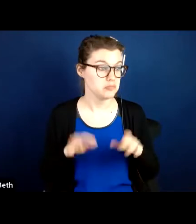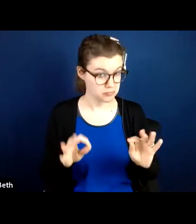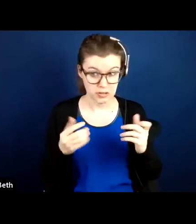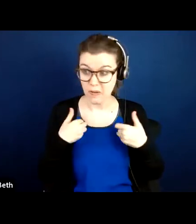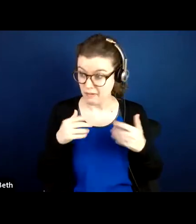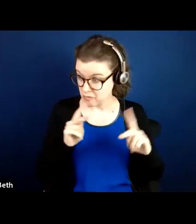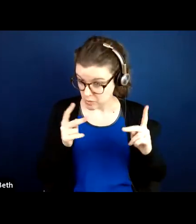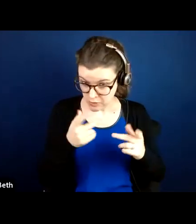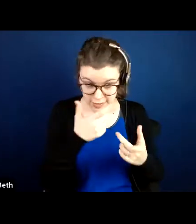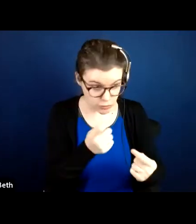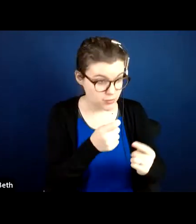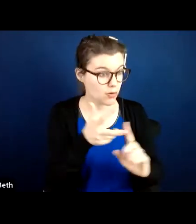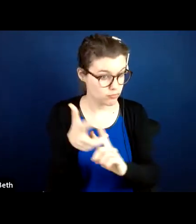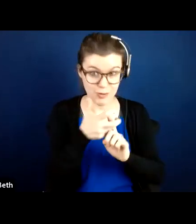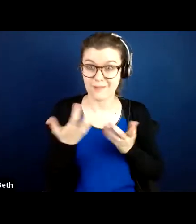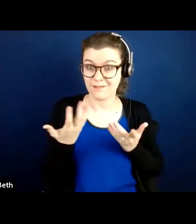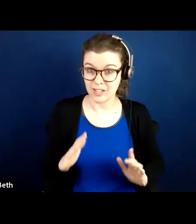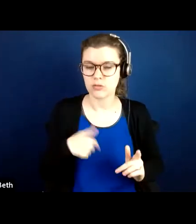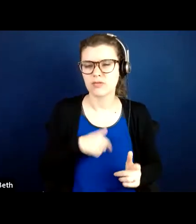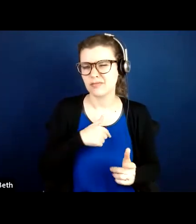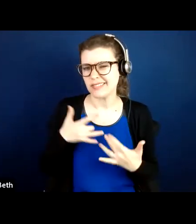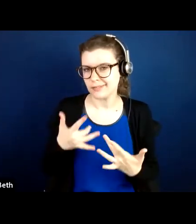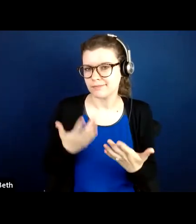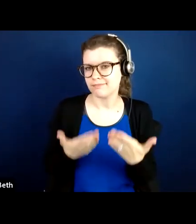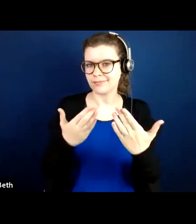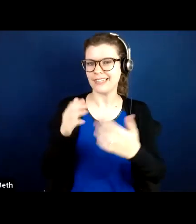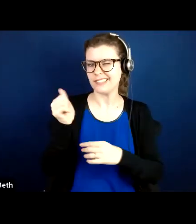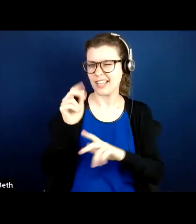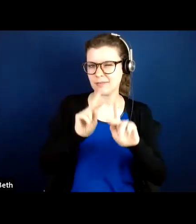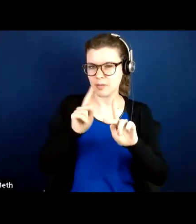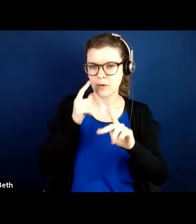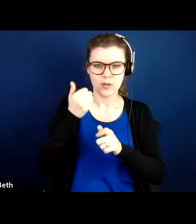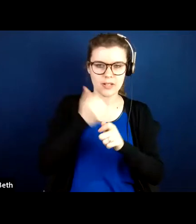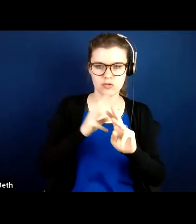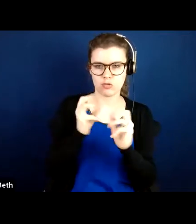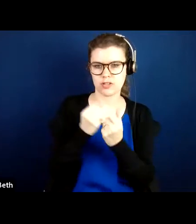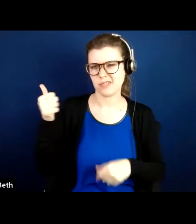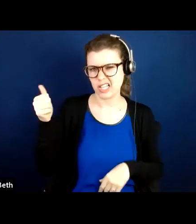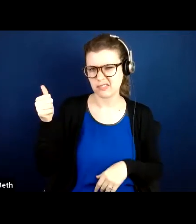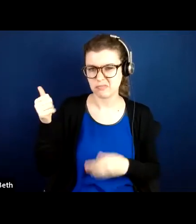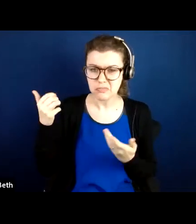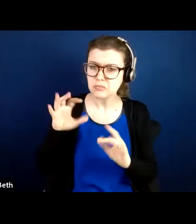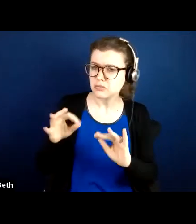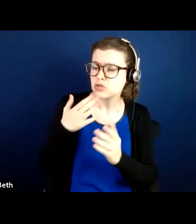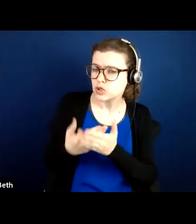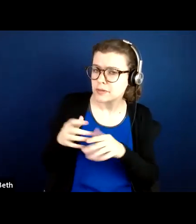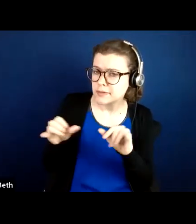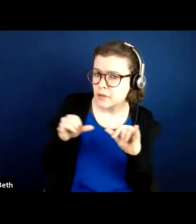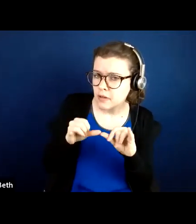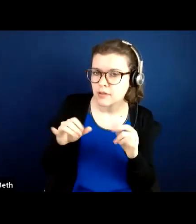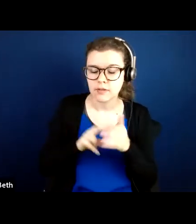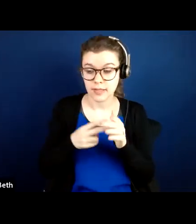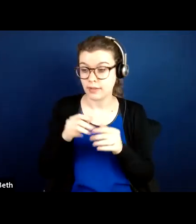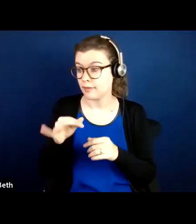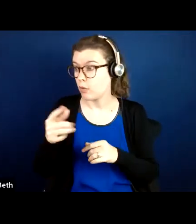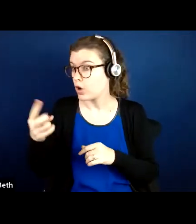we always recommend about 10 people per workshop. It's a nice group. That gives you, in case a few people aren't there,